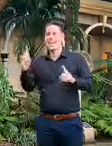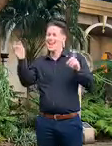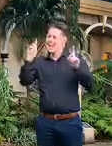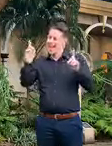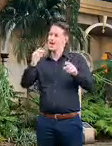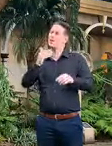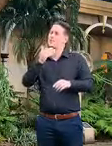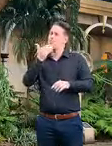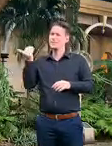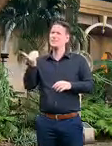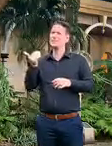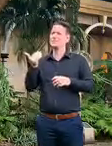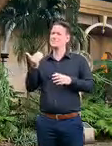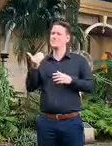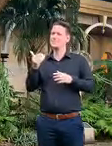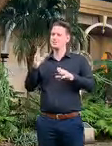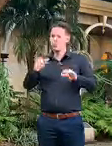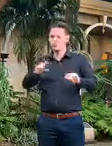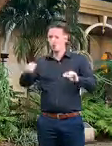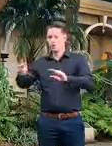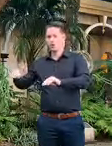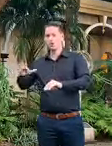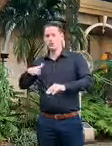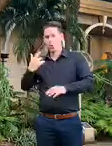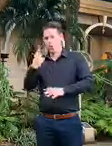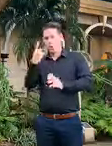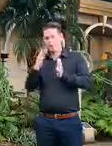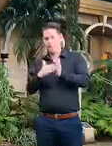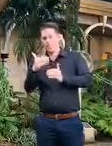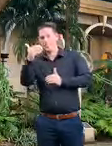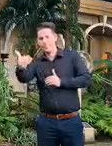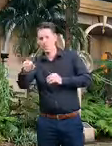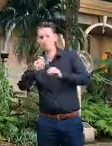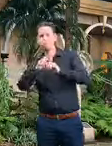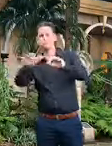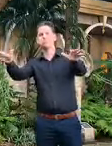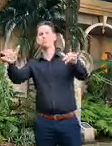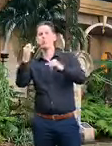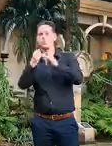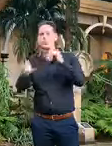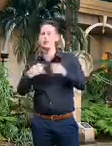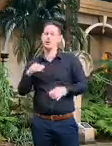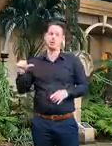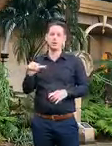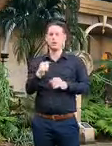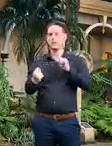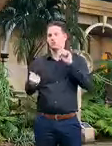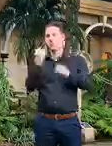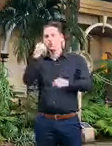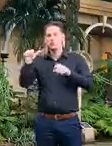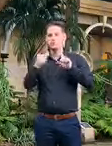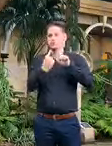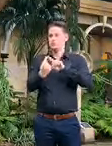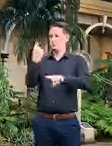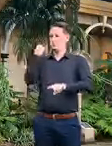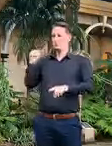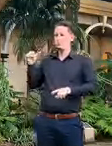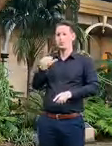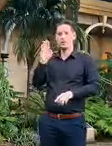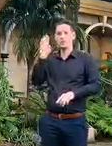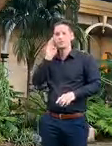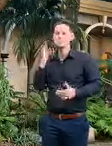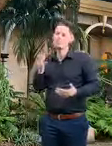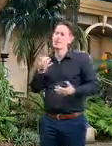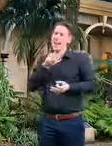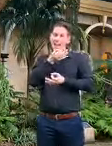let's do everything because i don't want get to the stage in a month's time where we say if only we had done that if only we had done this so i'm